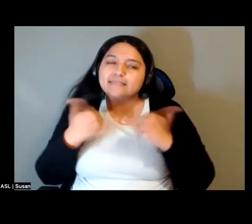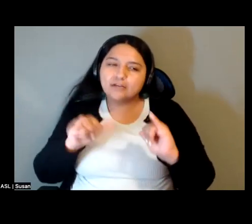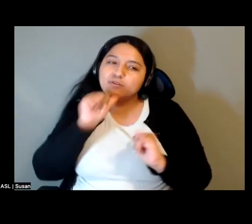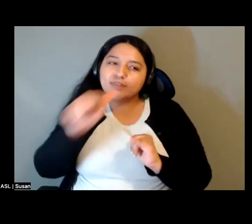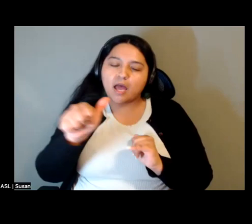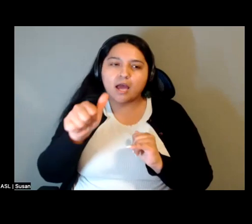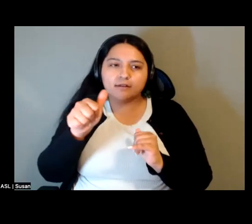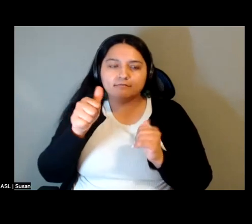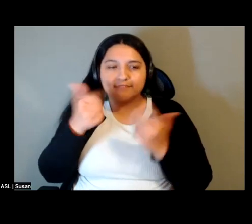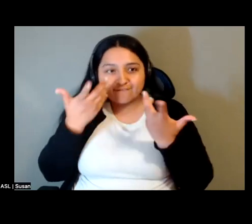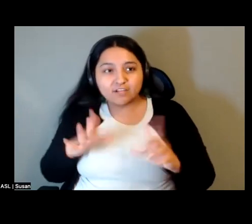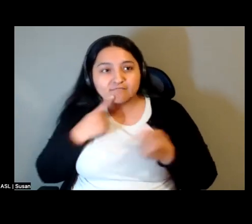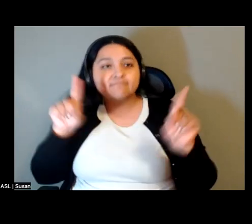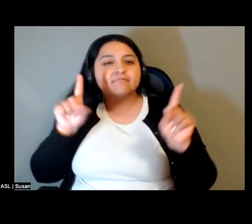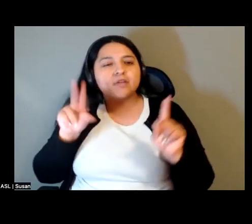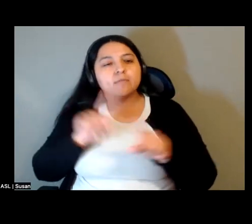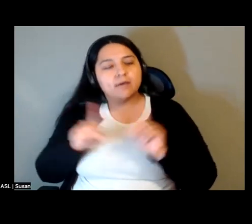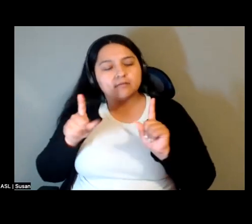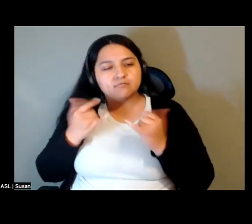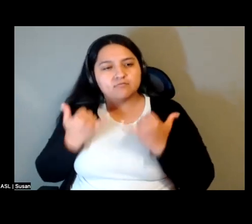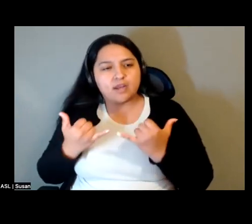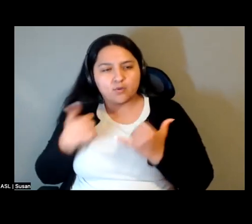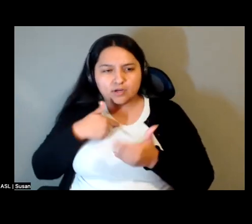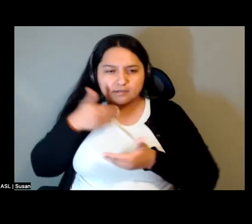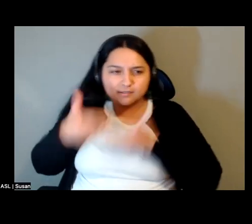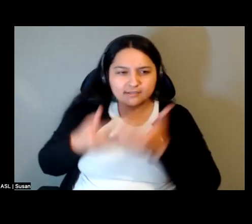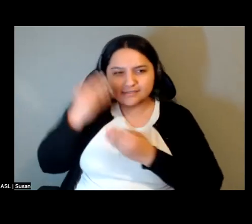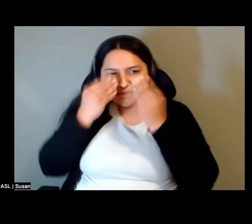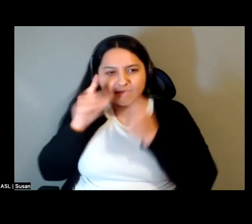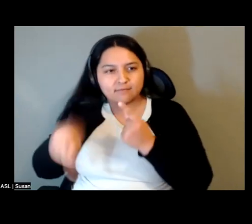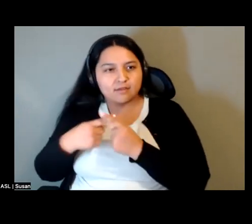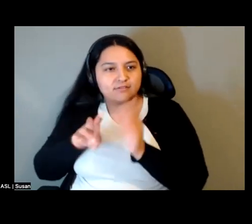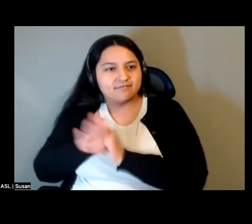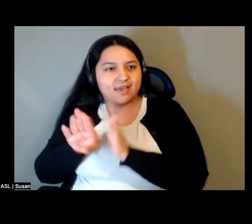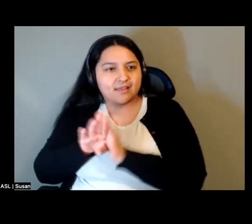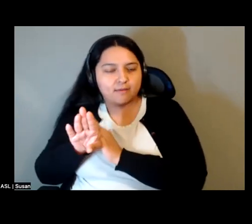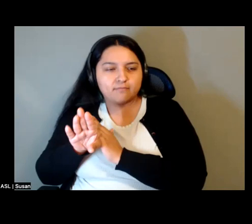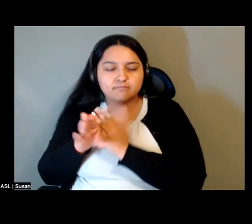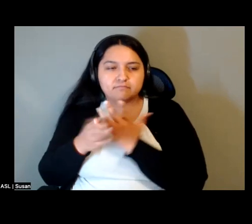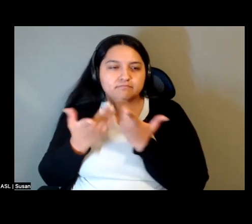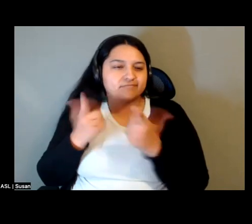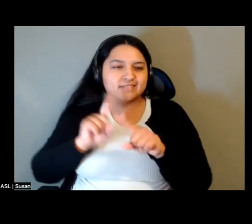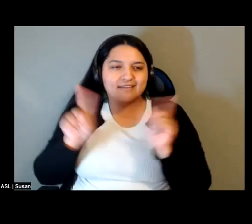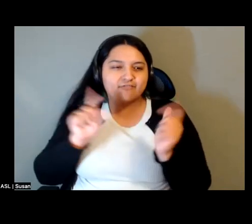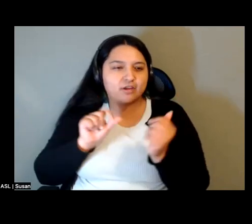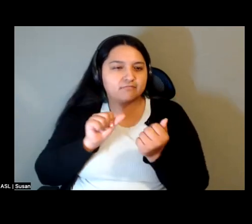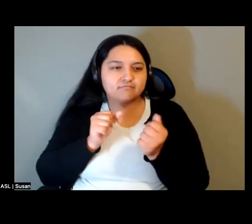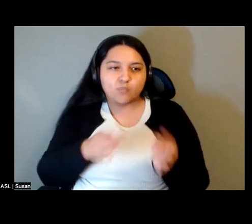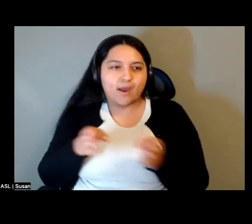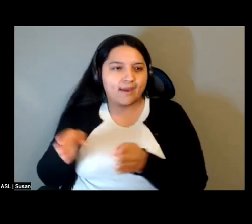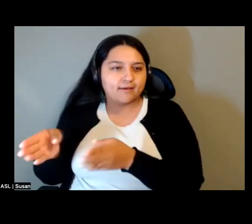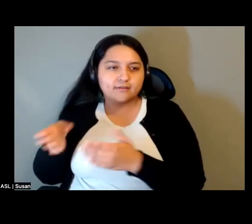what I think many of us are now trying to develop in many fundamental ways. What we say by